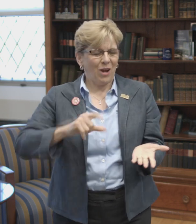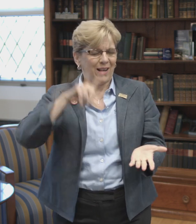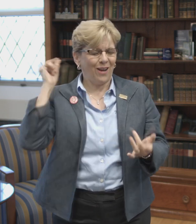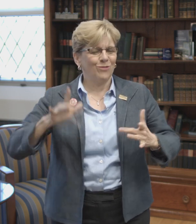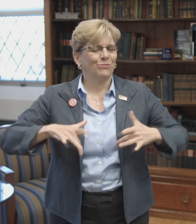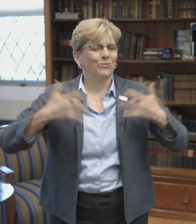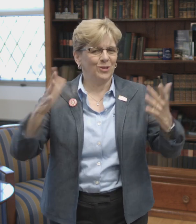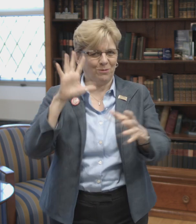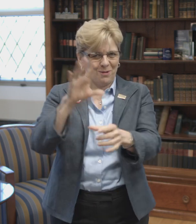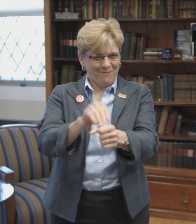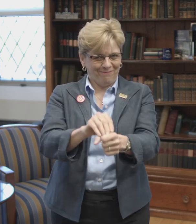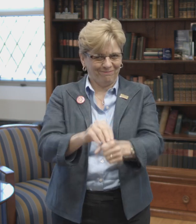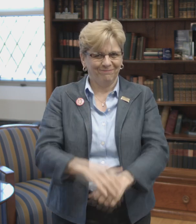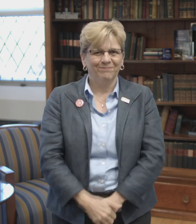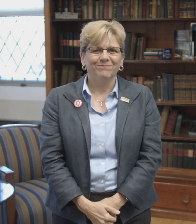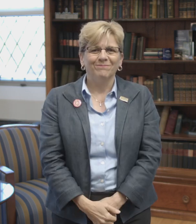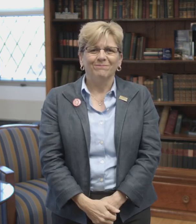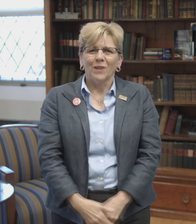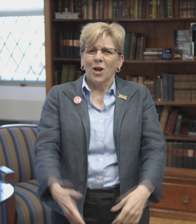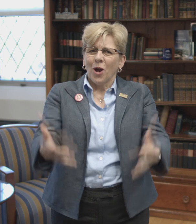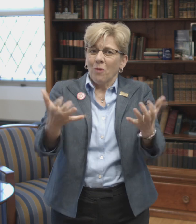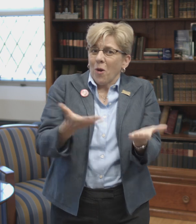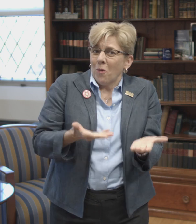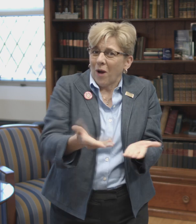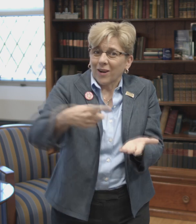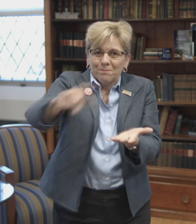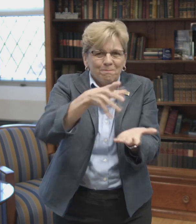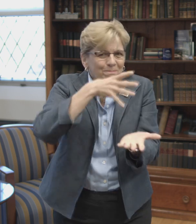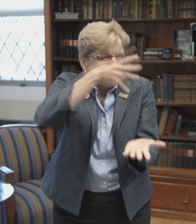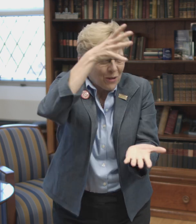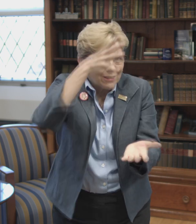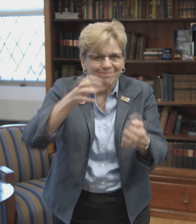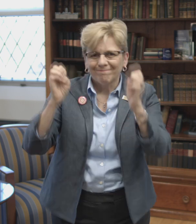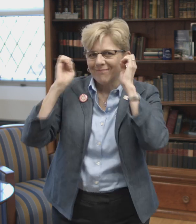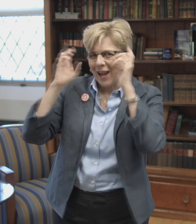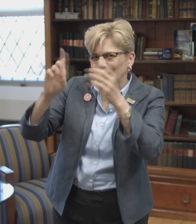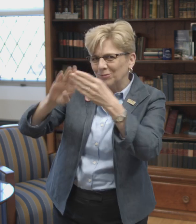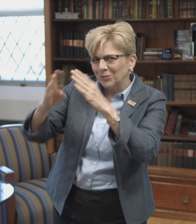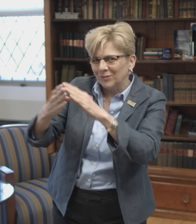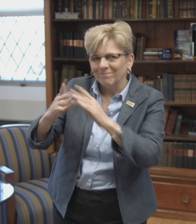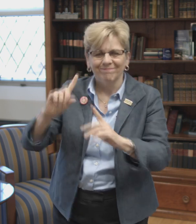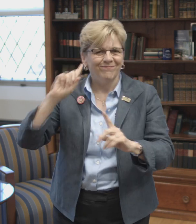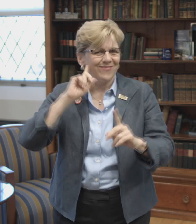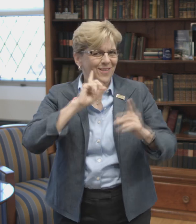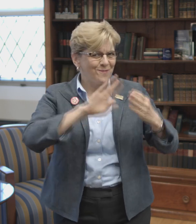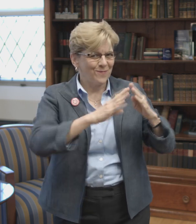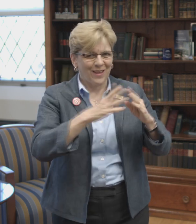at Gallaudet are thrilled to participate. We would like to welcome the parents, education community, deaf community, and